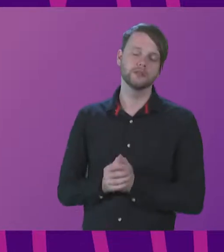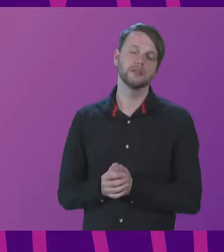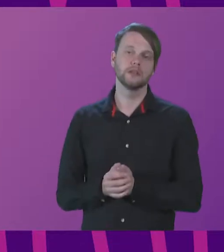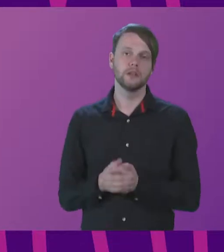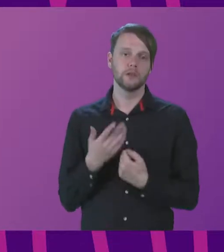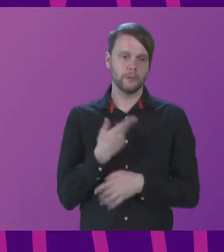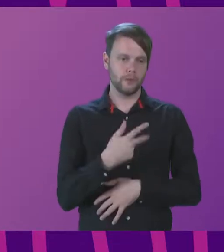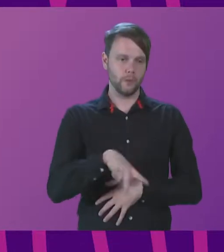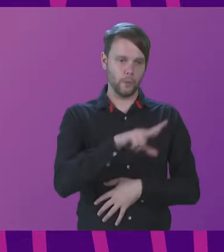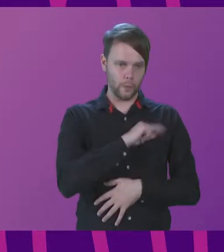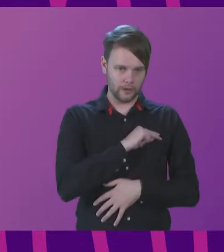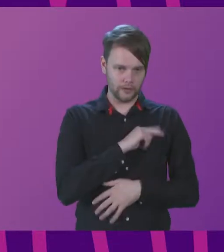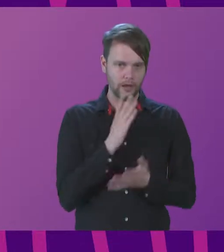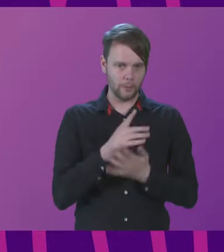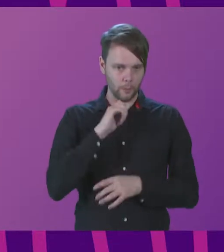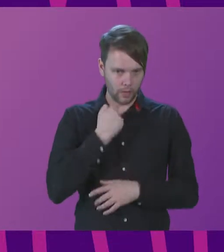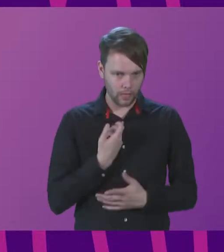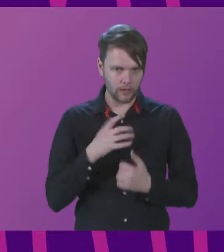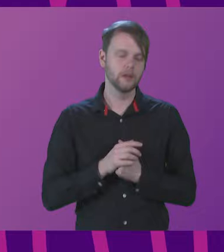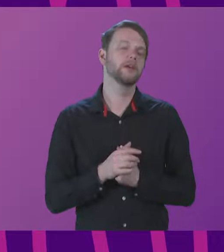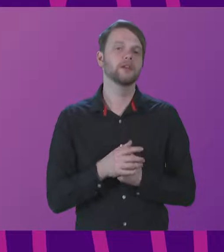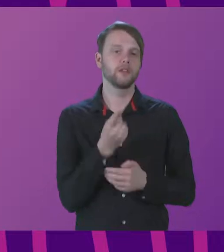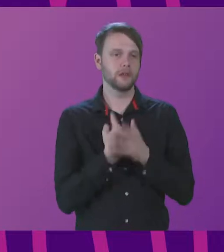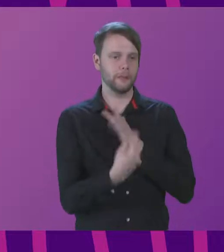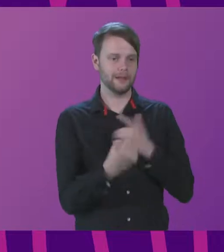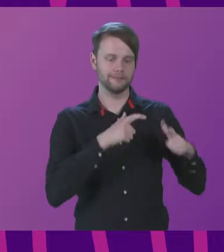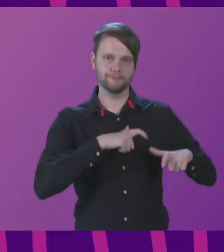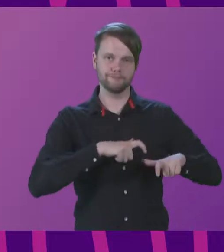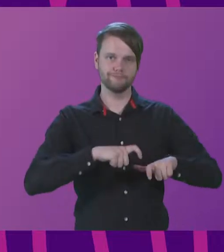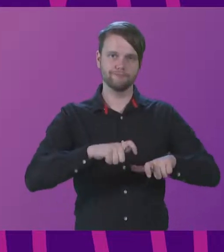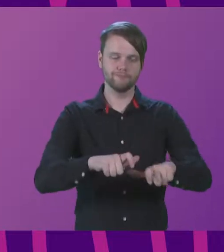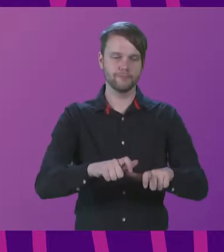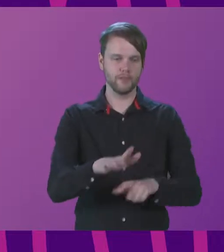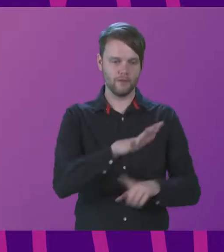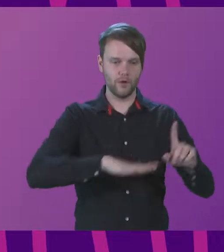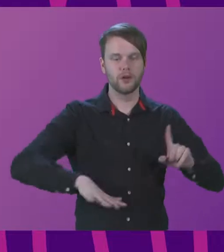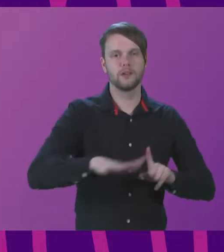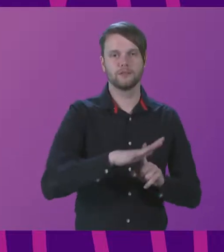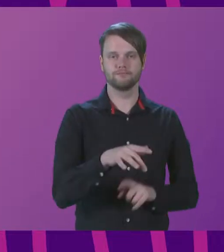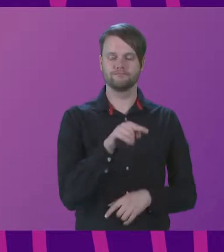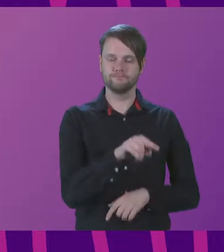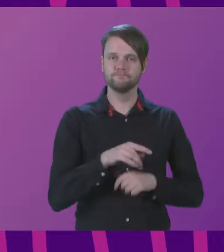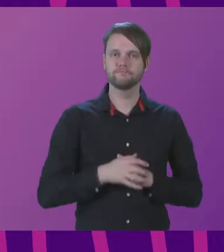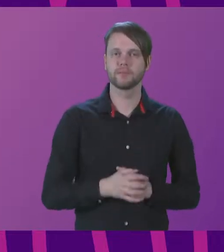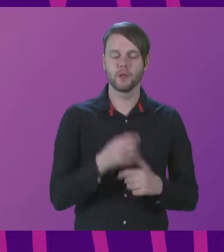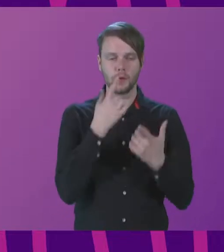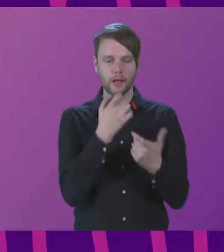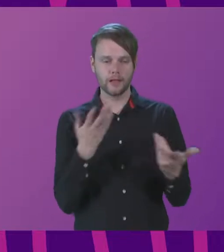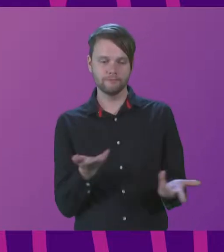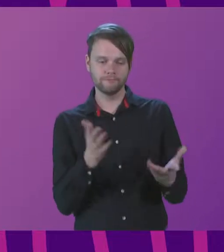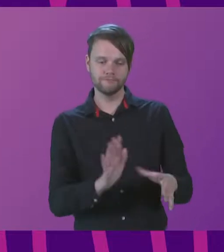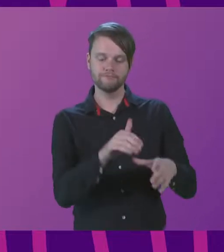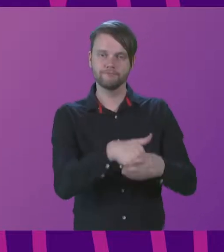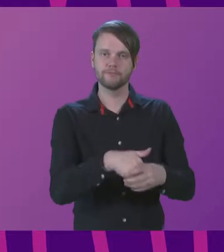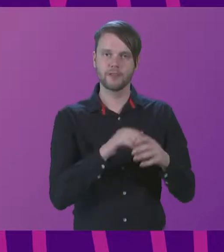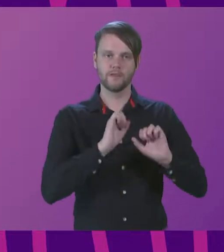you win, as you will, and gain your independence across all of Ukraine, that we can play our part